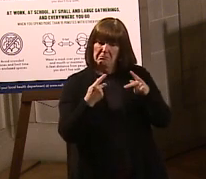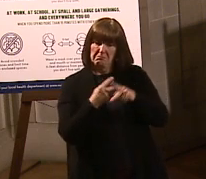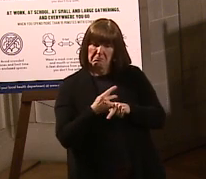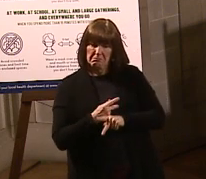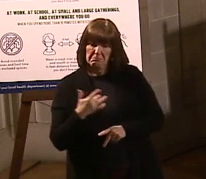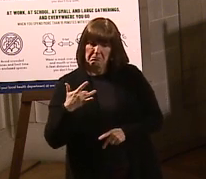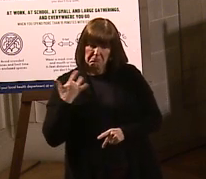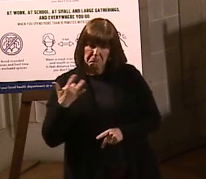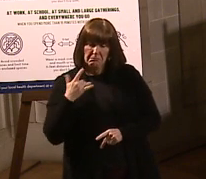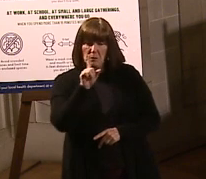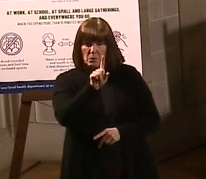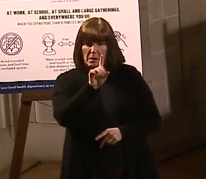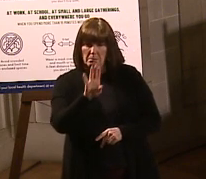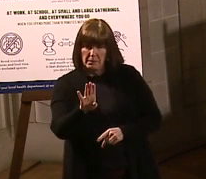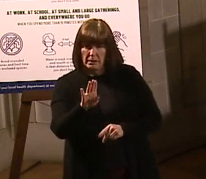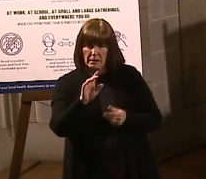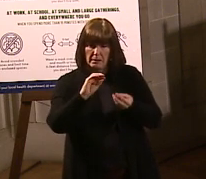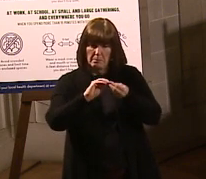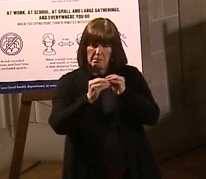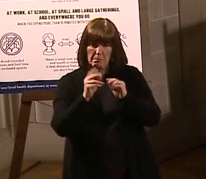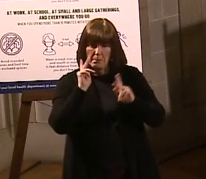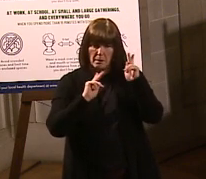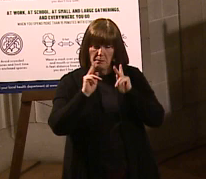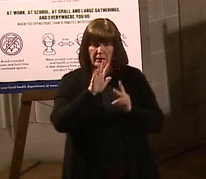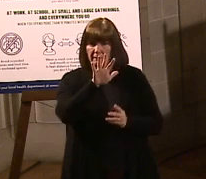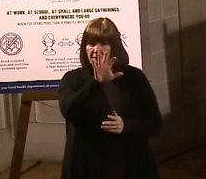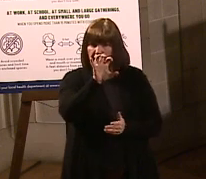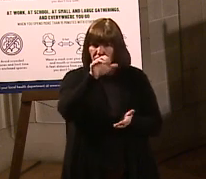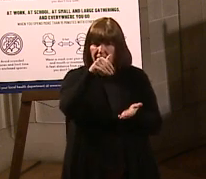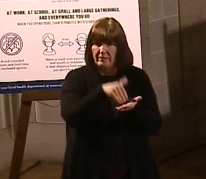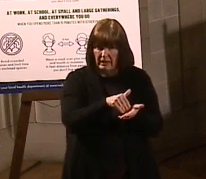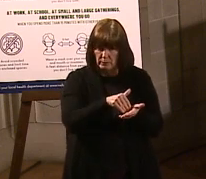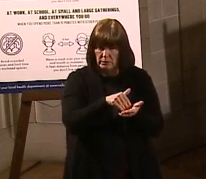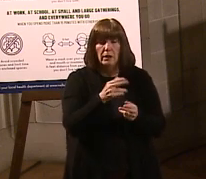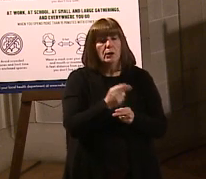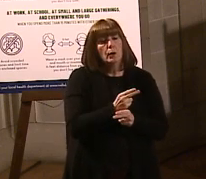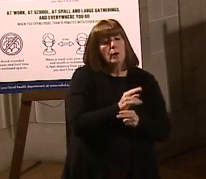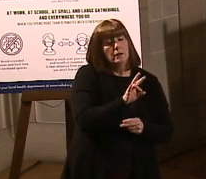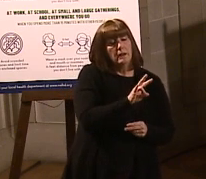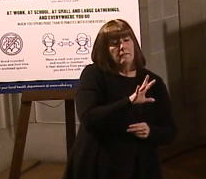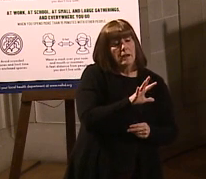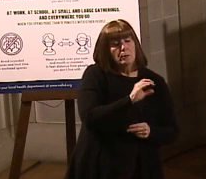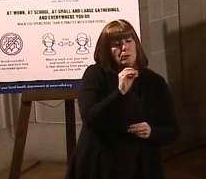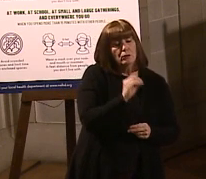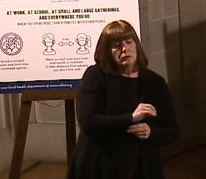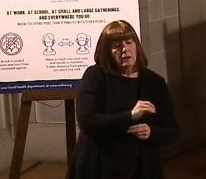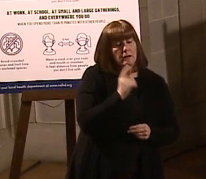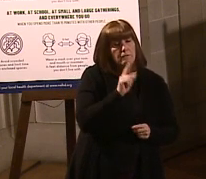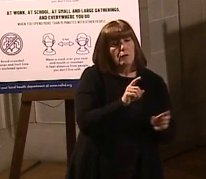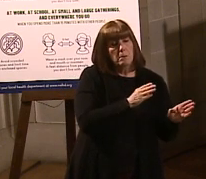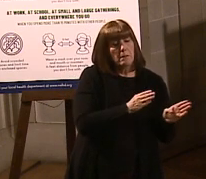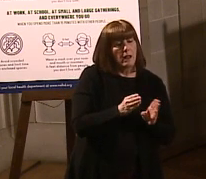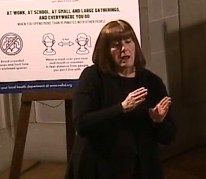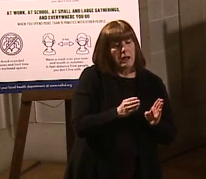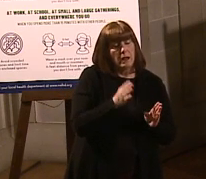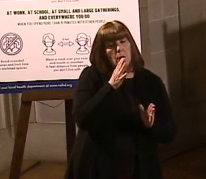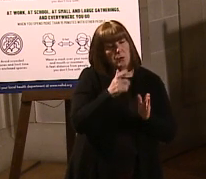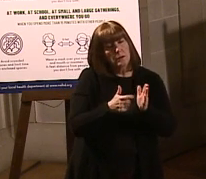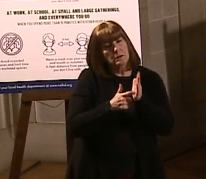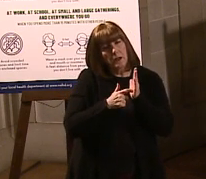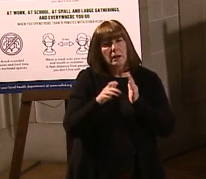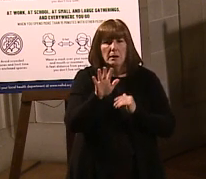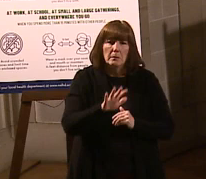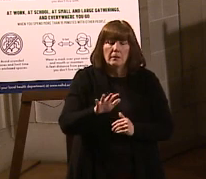population to be approximately 500,000 people. Using 75% uptake for a planning factor, it would take